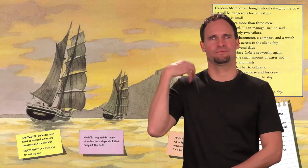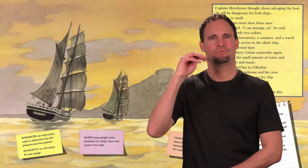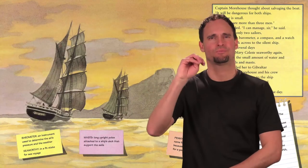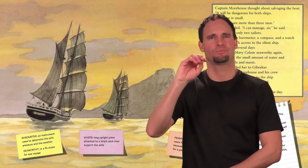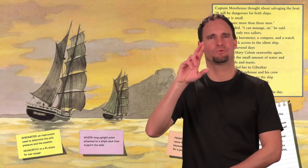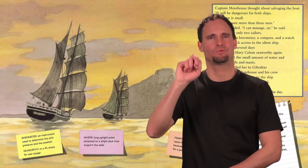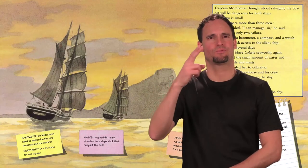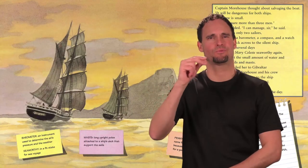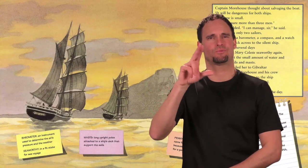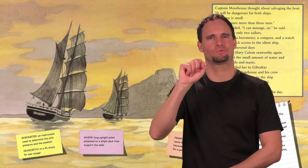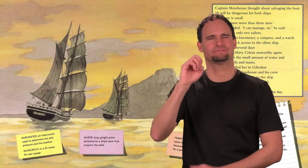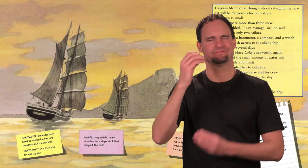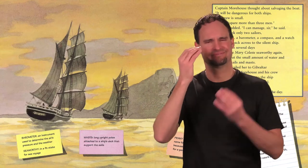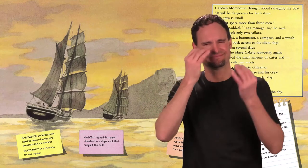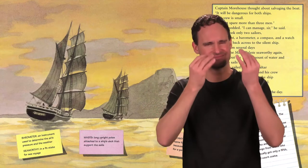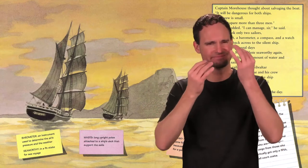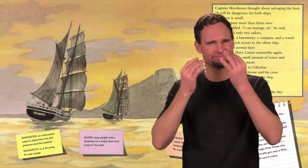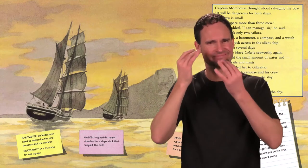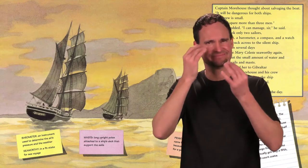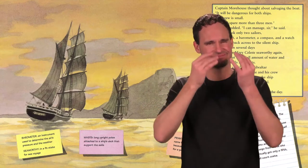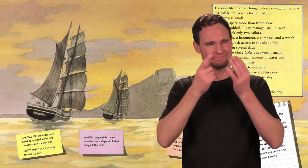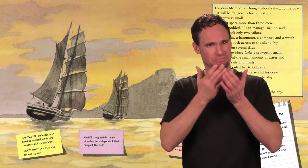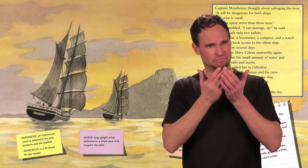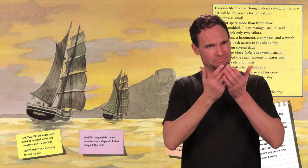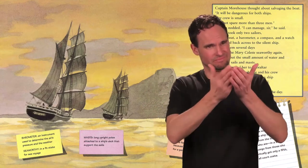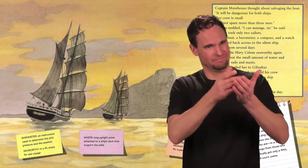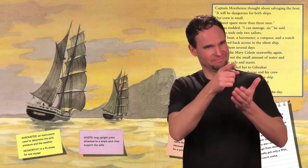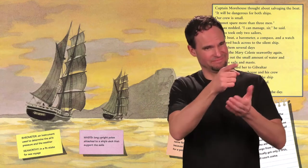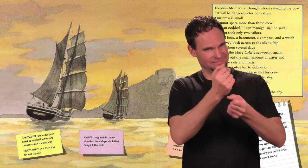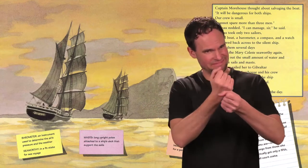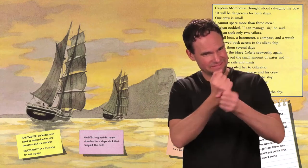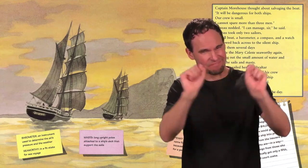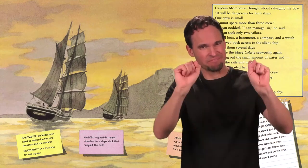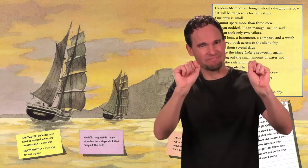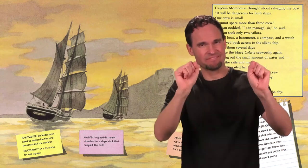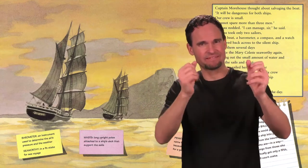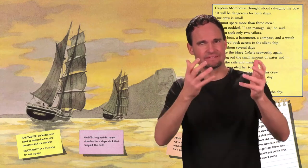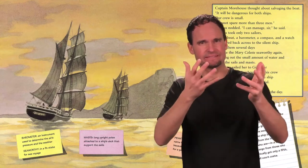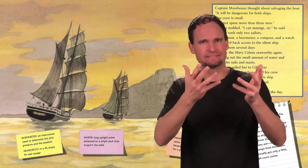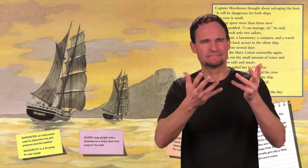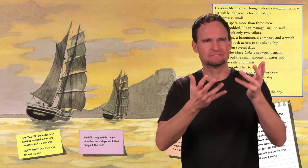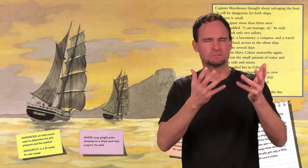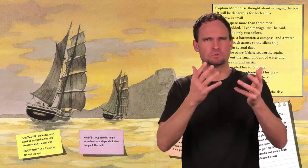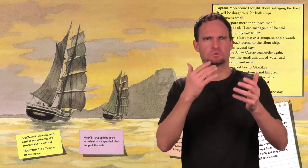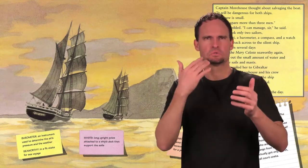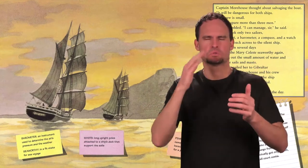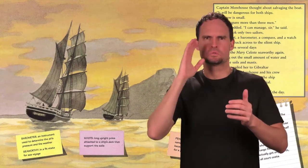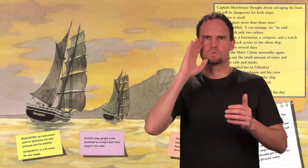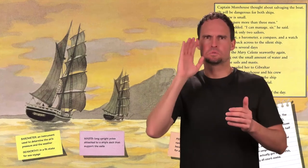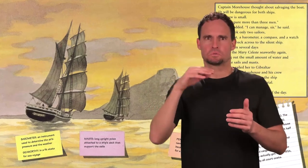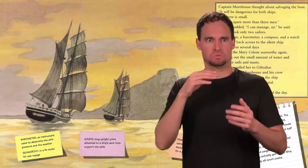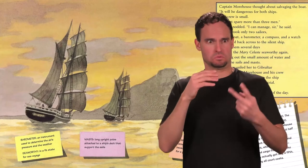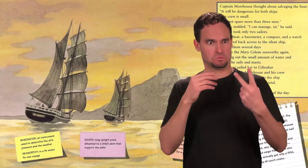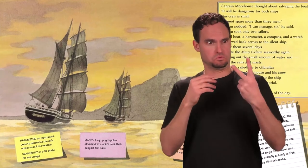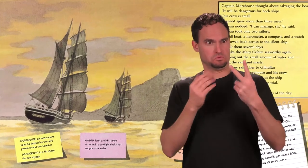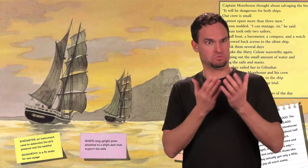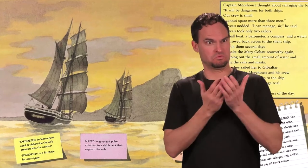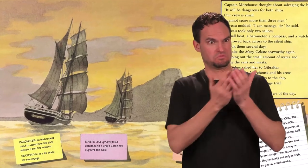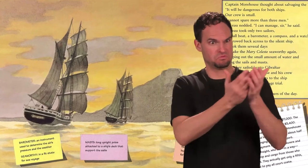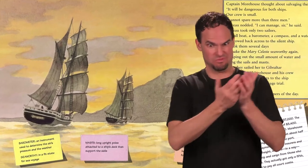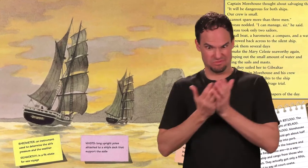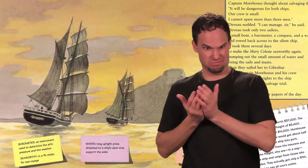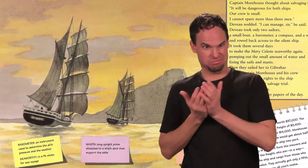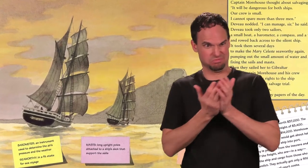December 4th, De Gratia sailors spy the Mary Celeste 600 of Portugal. Captain Morehouse thought about